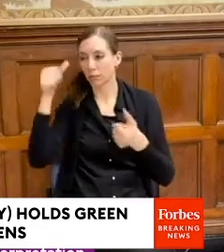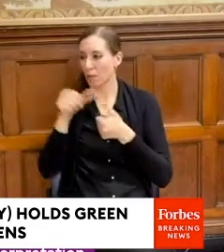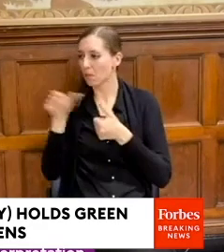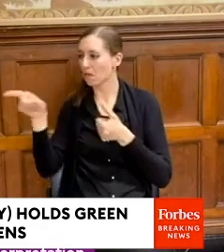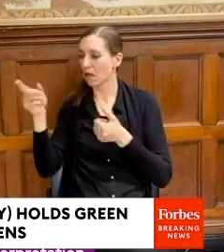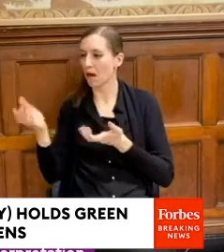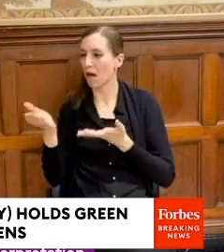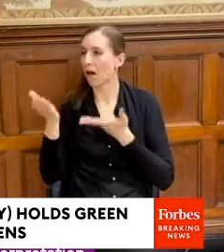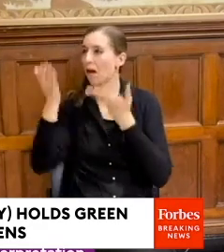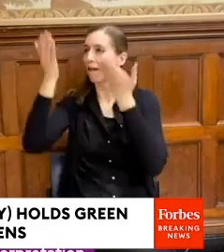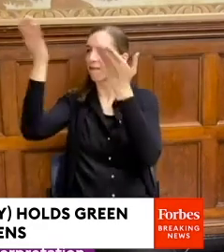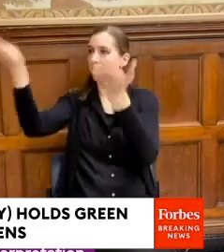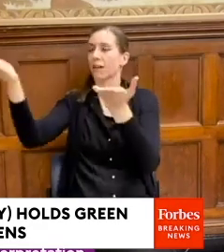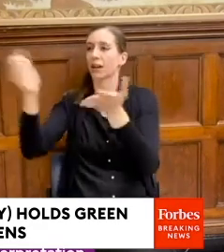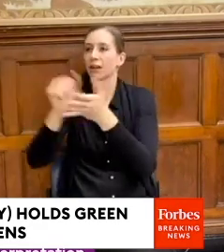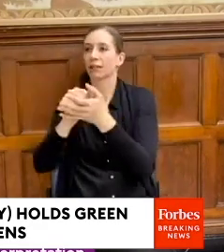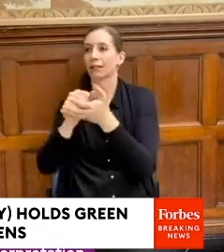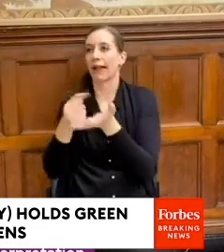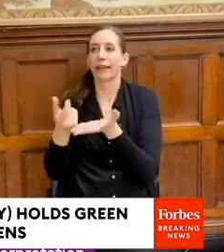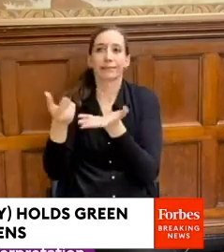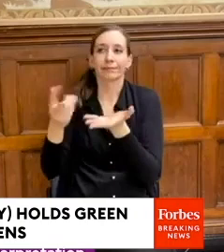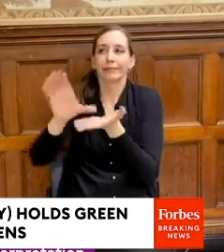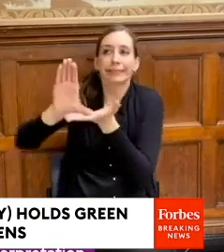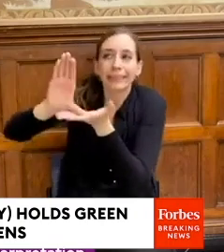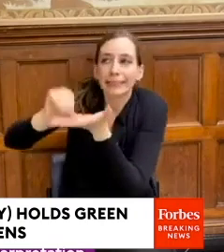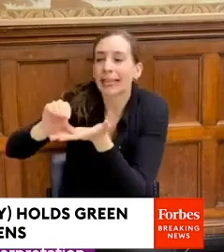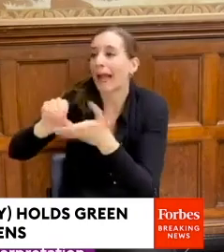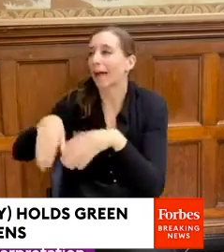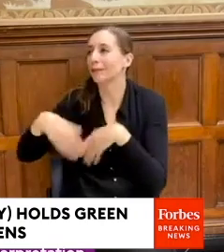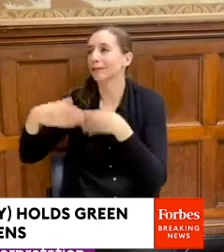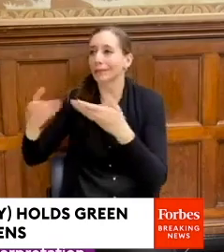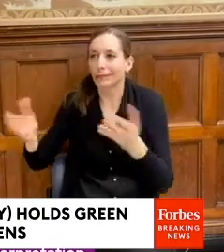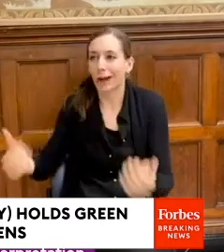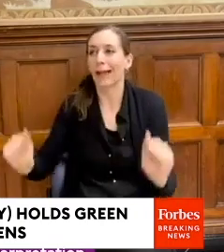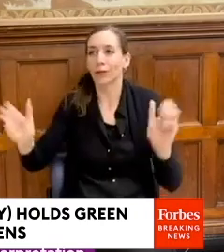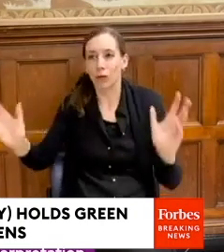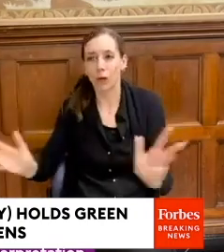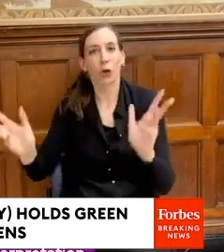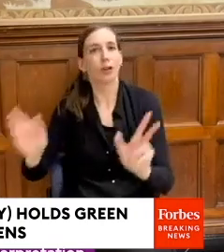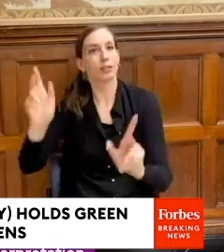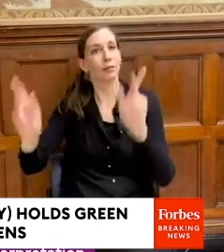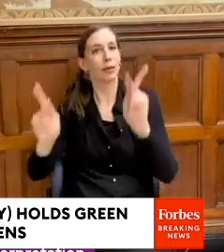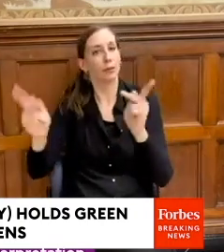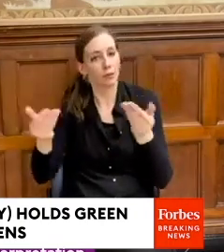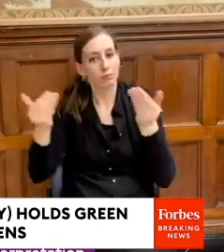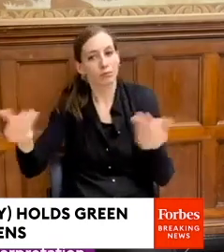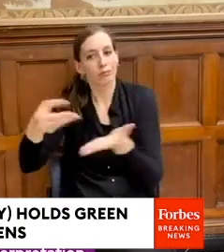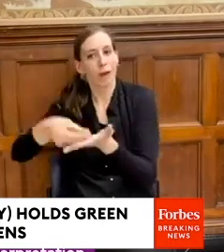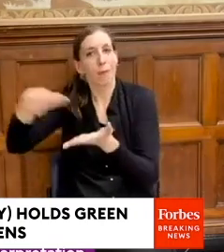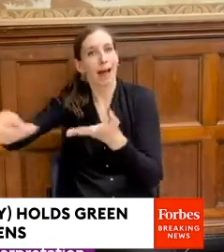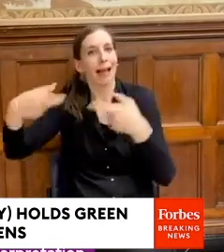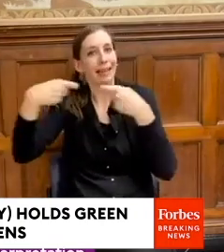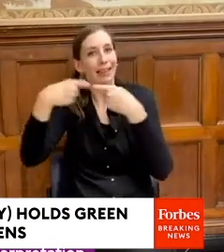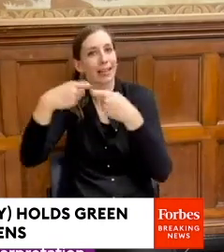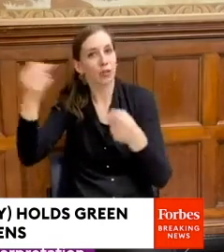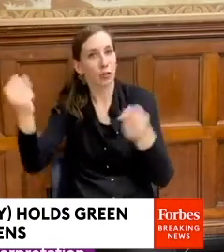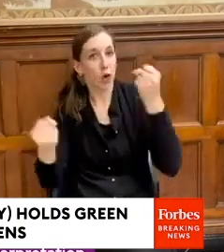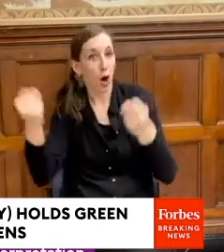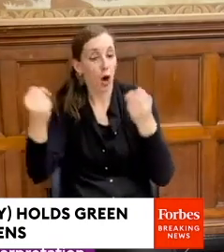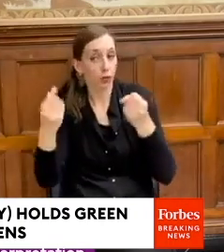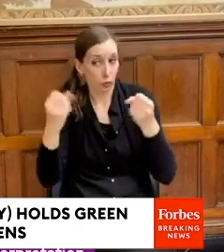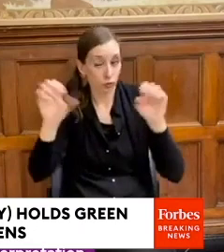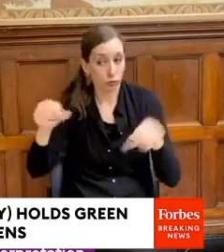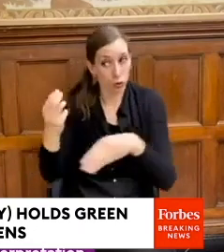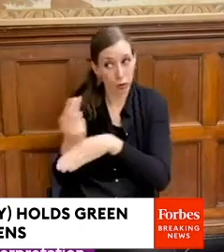pay you to buy an electric car so that you can then use that EV charging infrastructure so that your electric vehicle will be